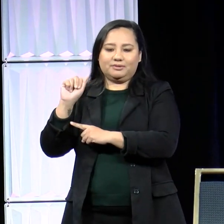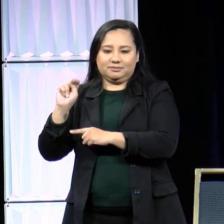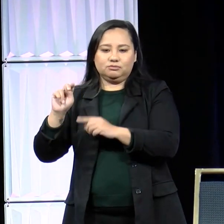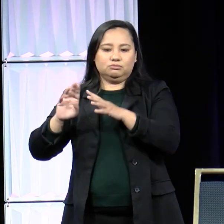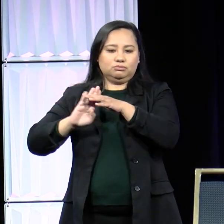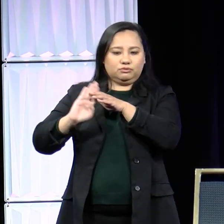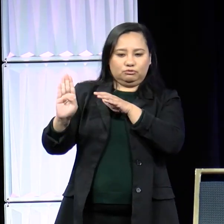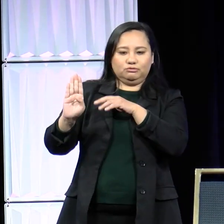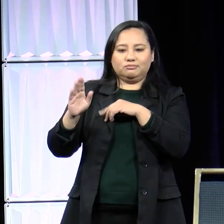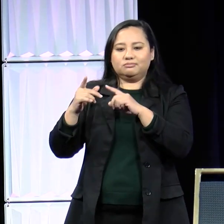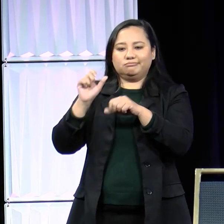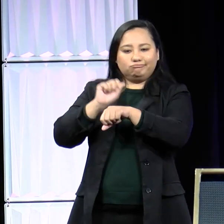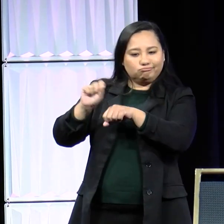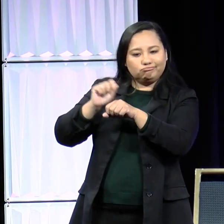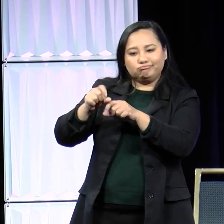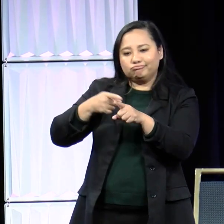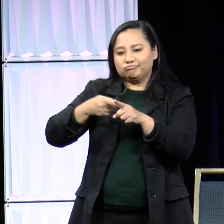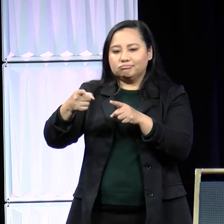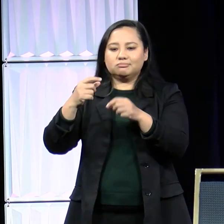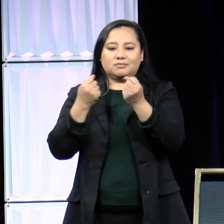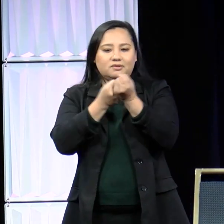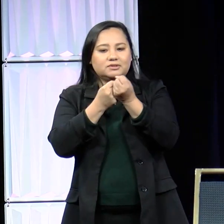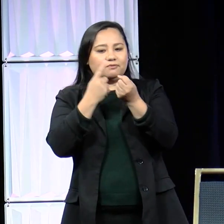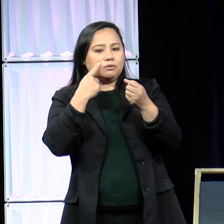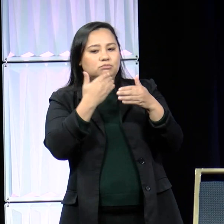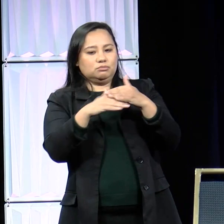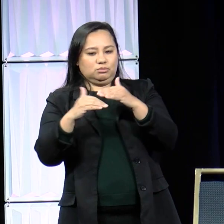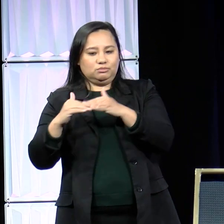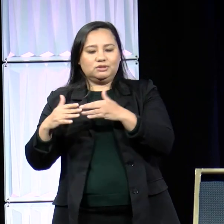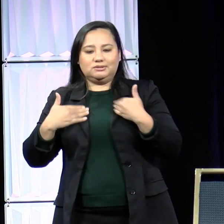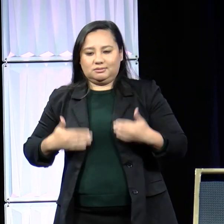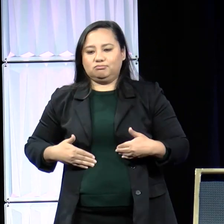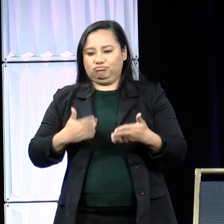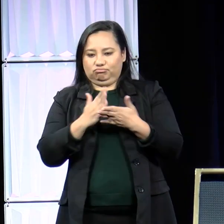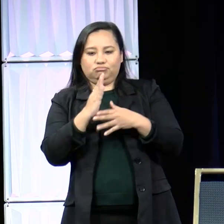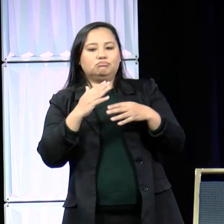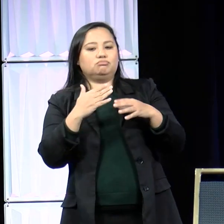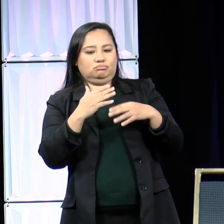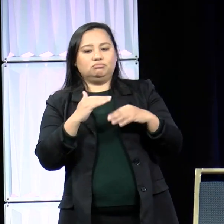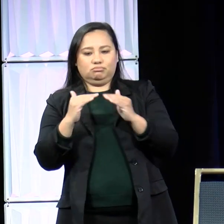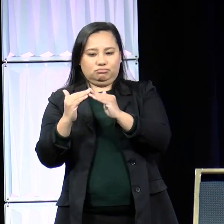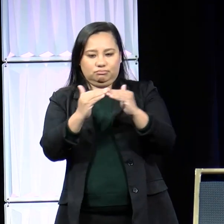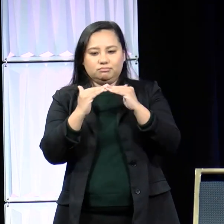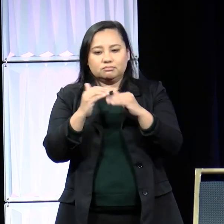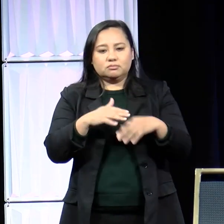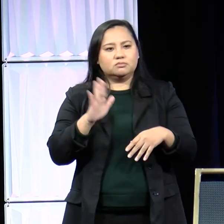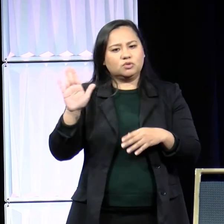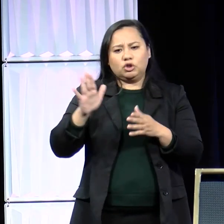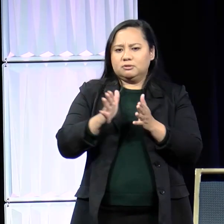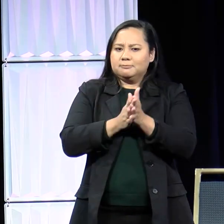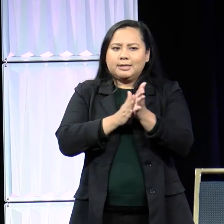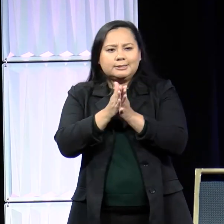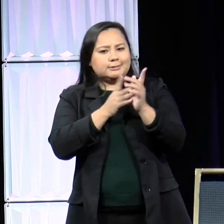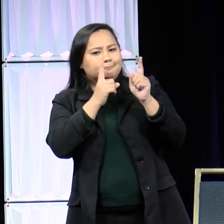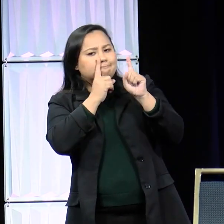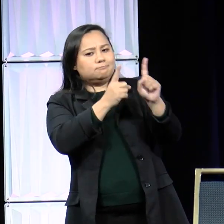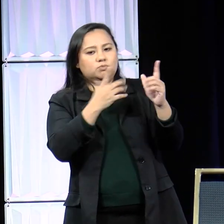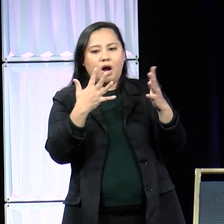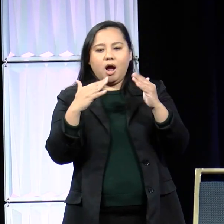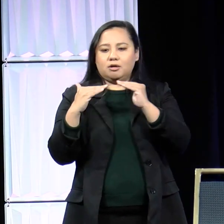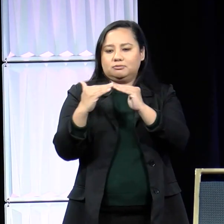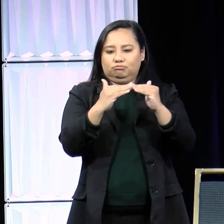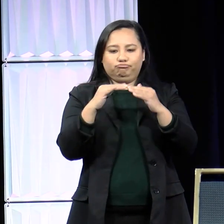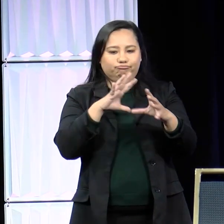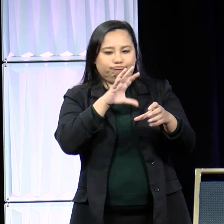justice advocate and storyteller. Her passion for social equity has allowed her the opportunity to work with notable